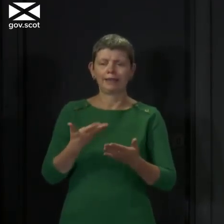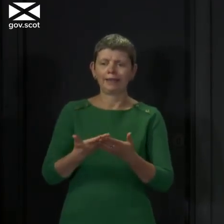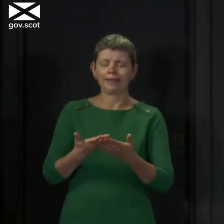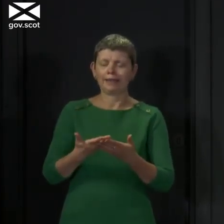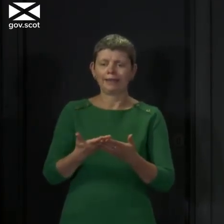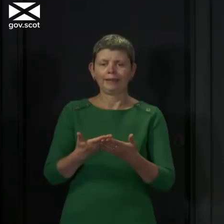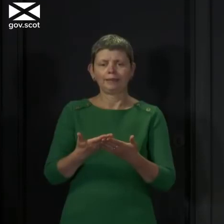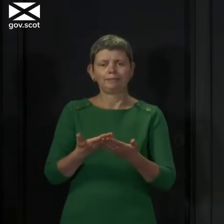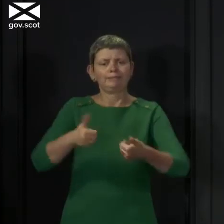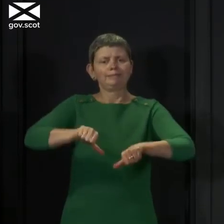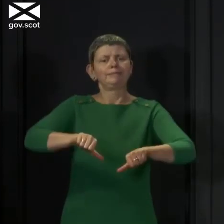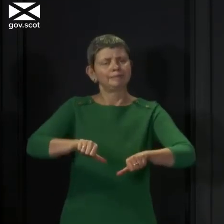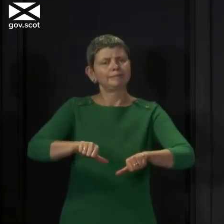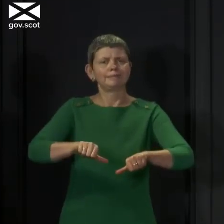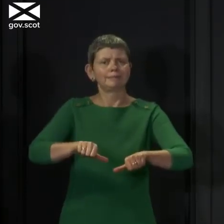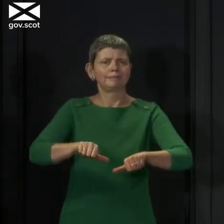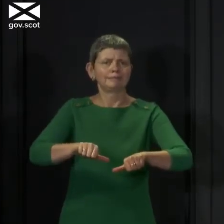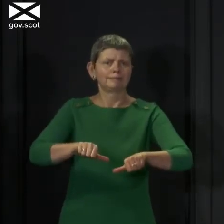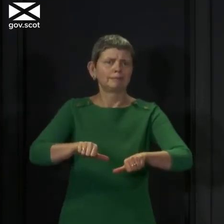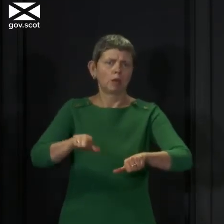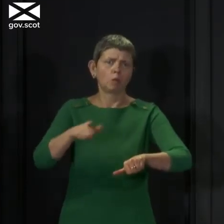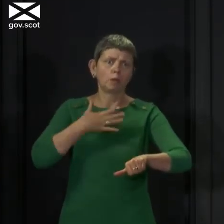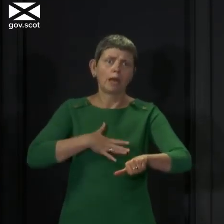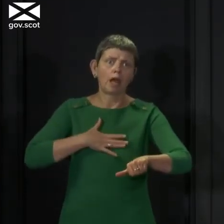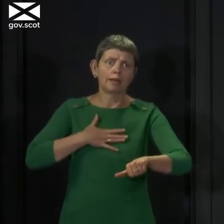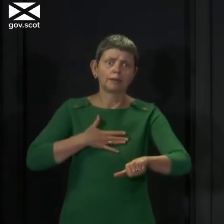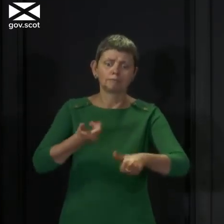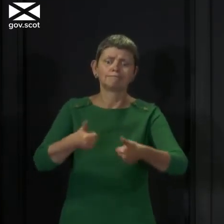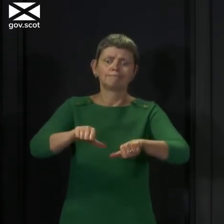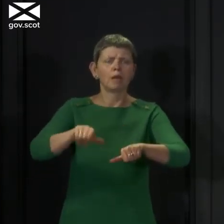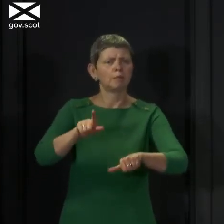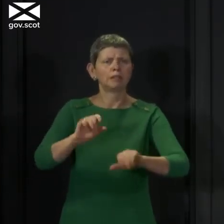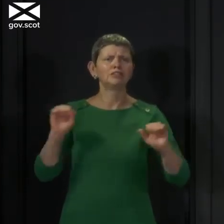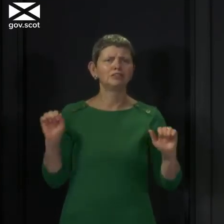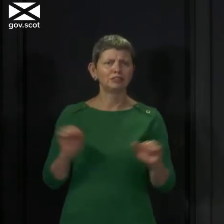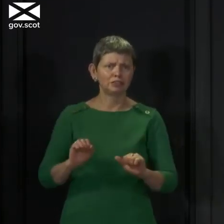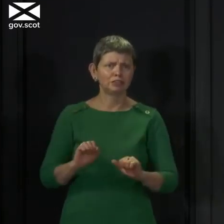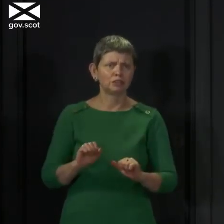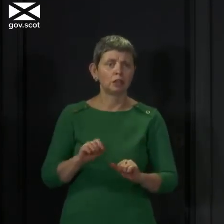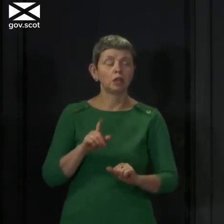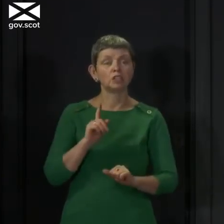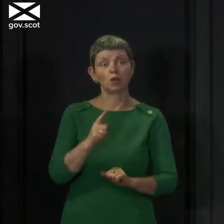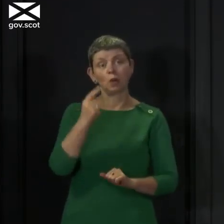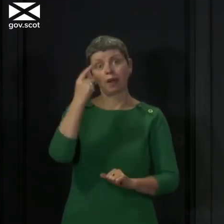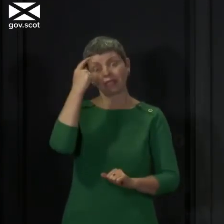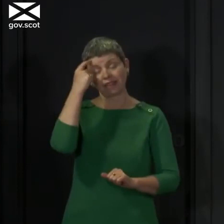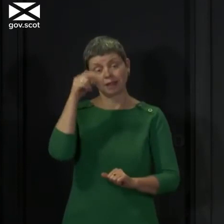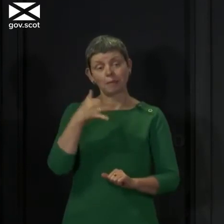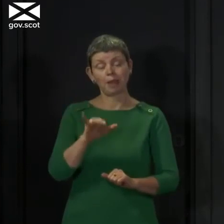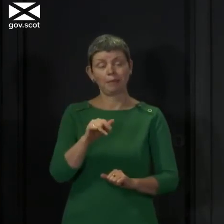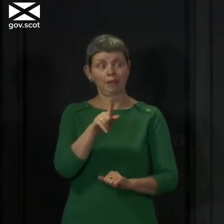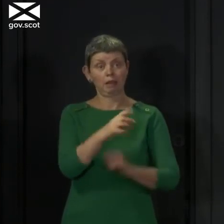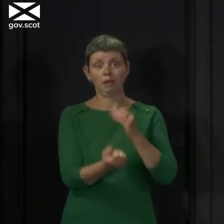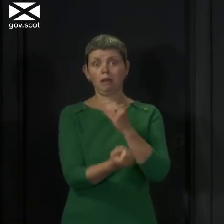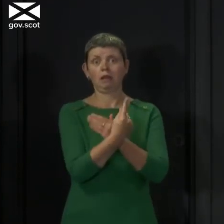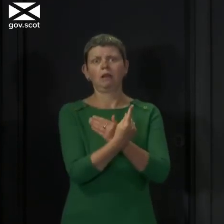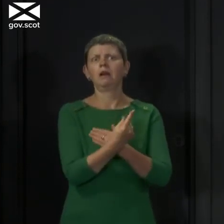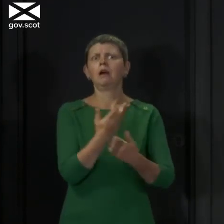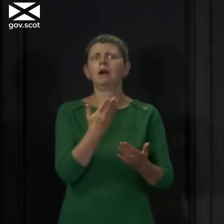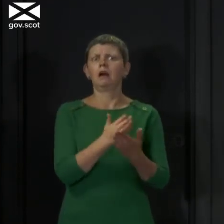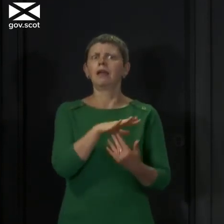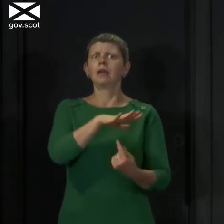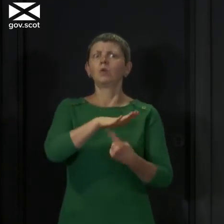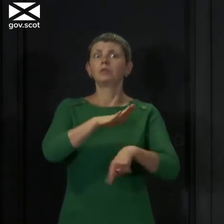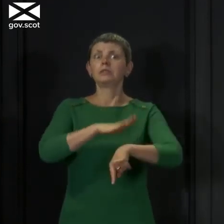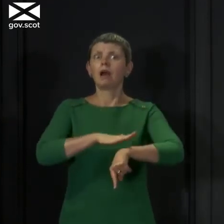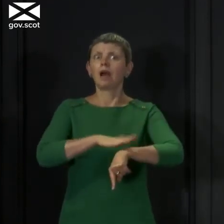to. So this is, I hope, a catalyst moment in that, but it's what we are doing and the progress we are making,